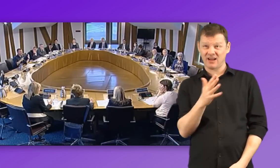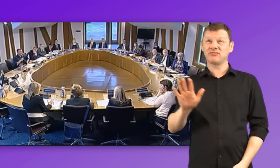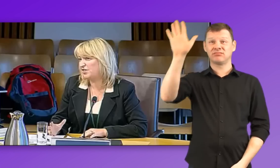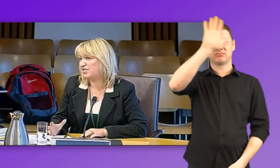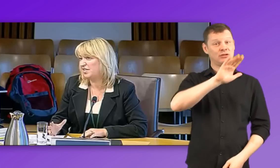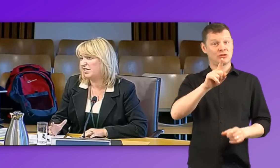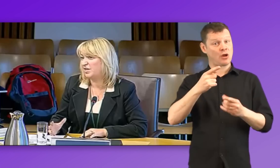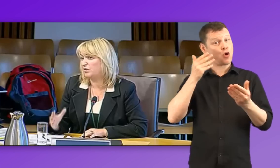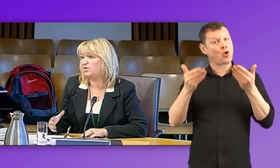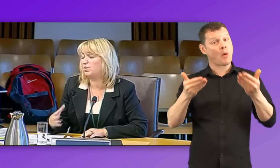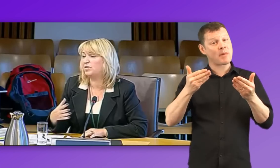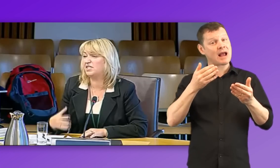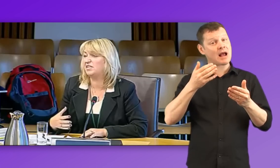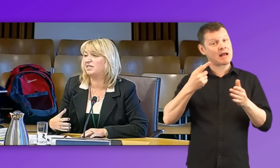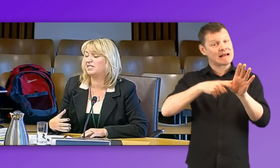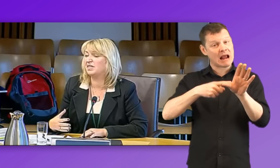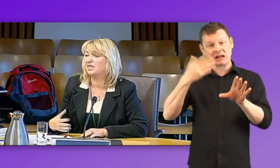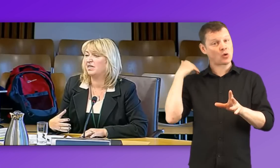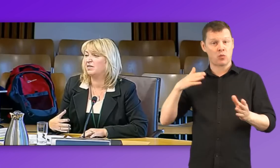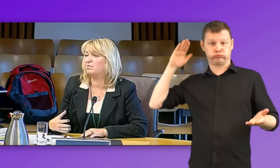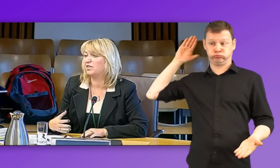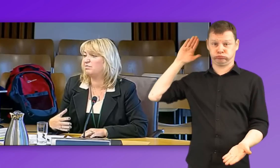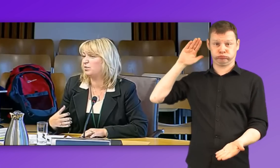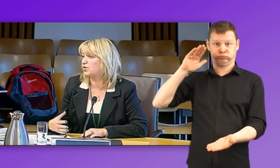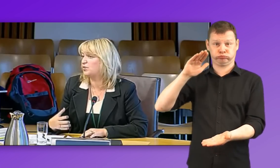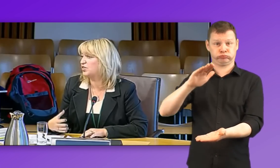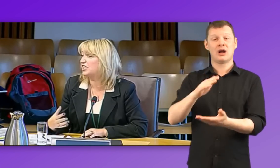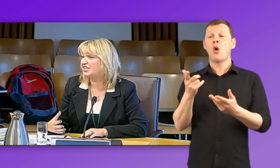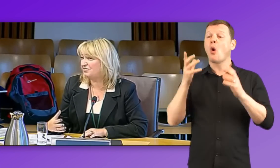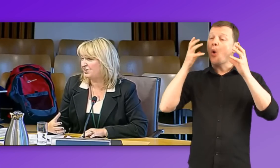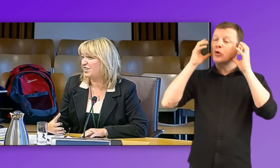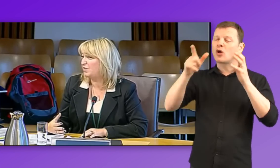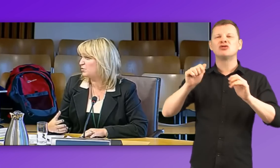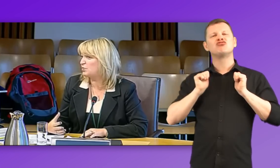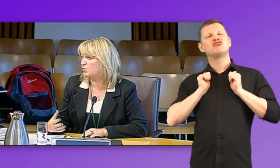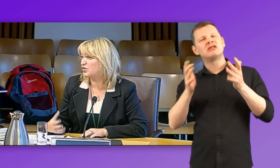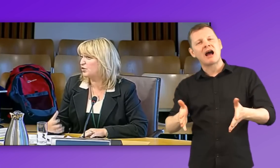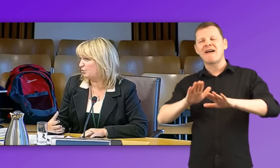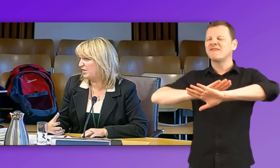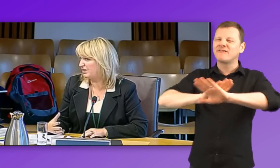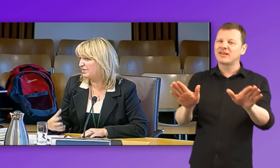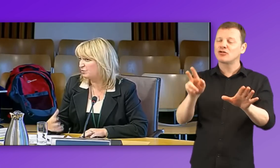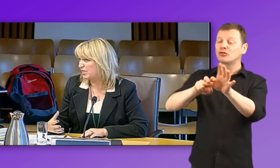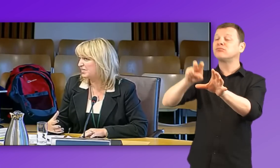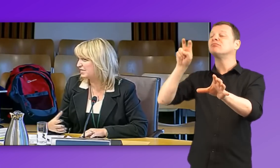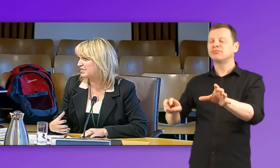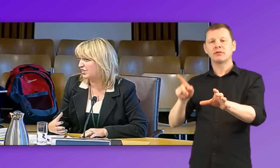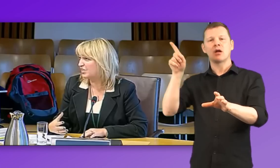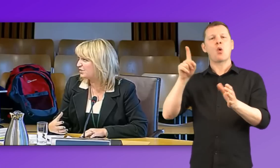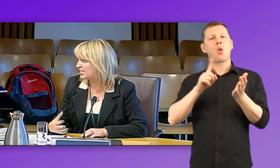years. And often what we're seeing is if post holders leave, those posts are not being replaced. That certainly was